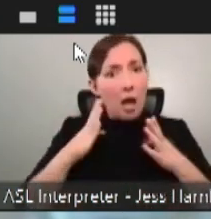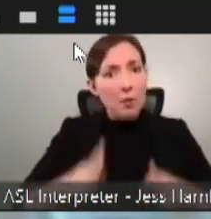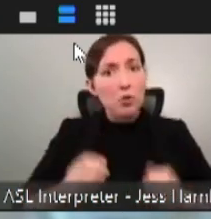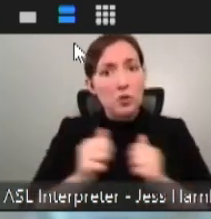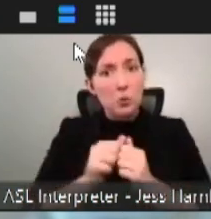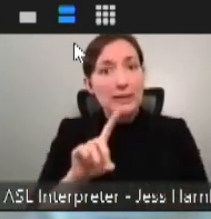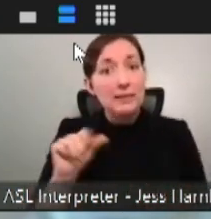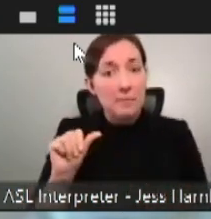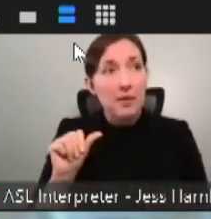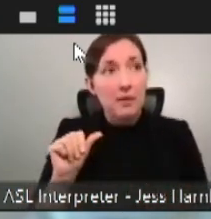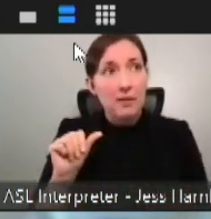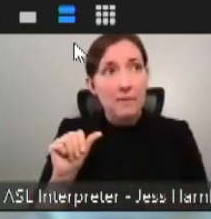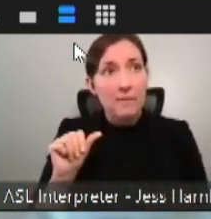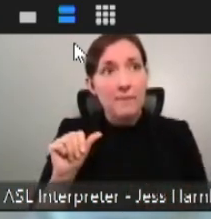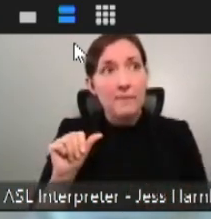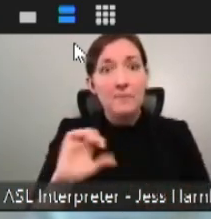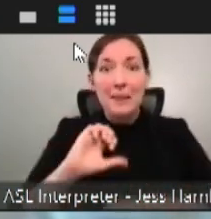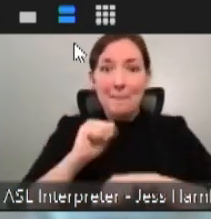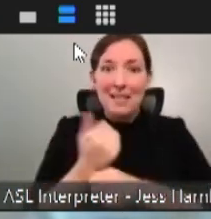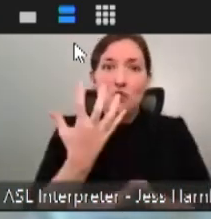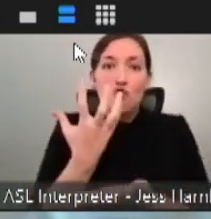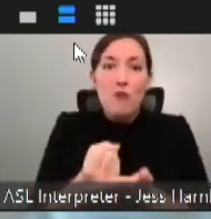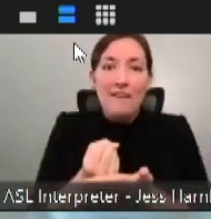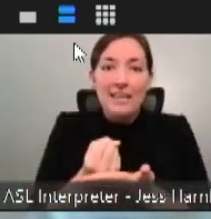it was based upon gravity.